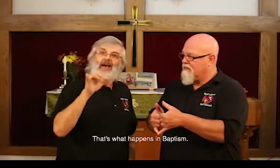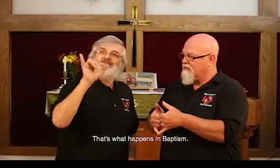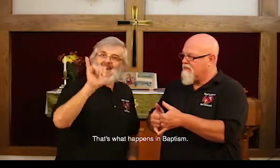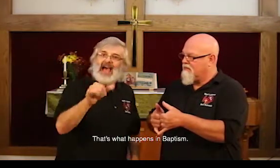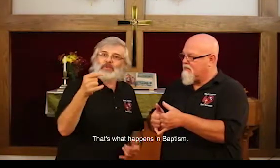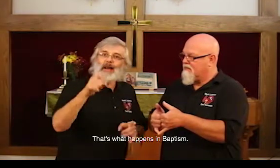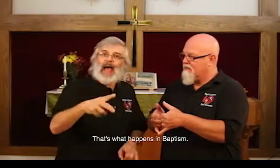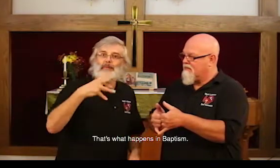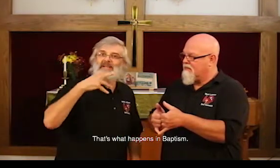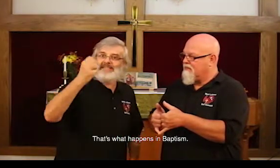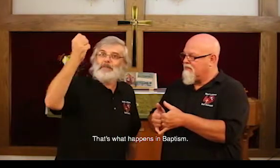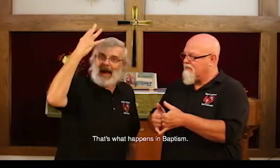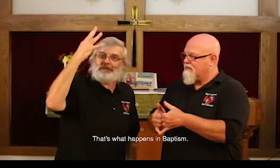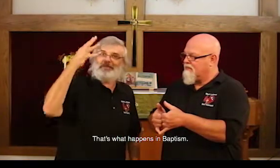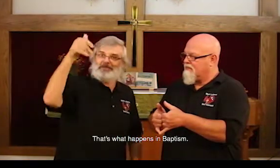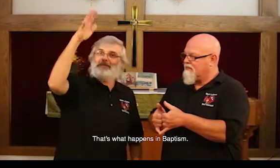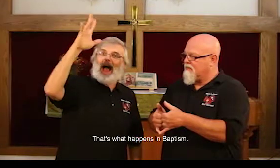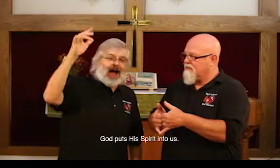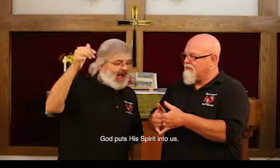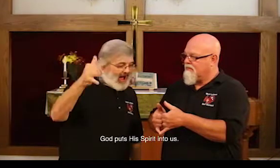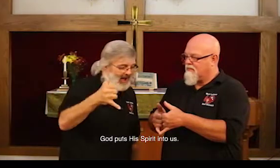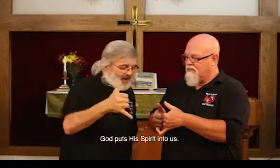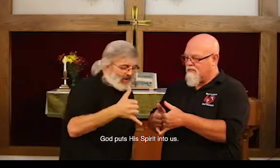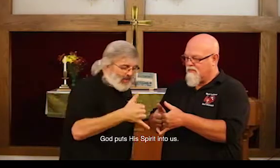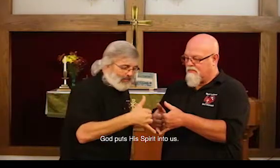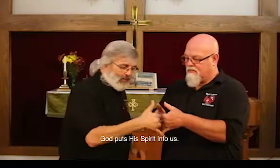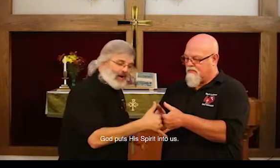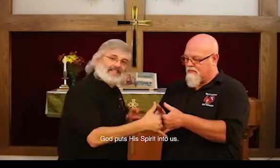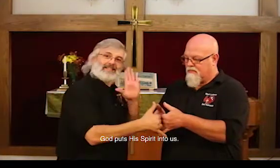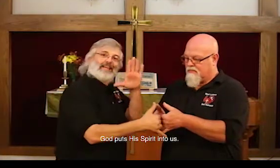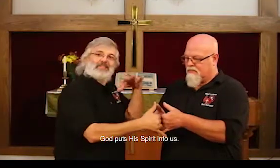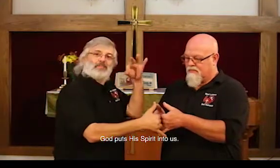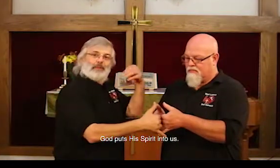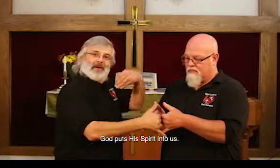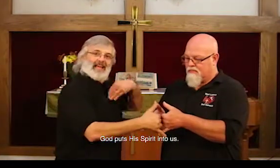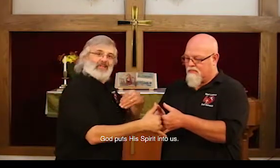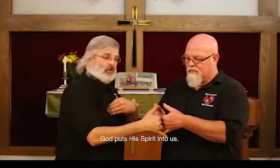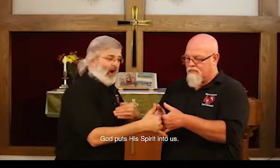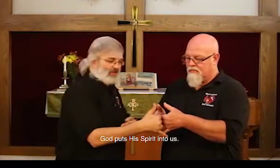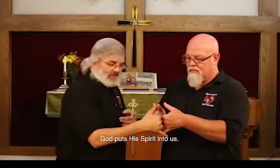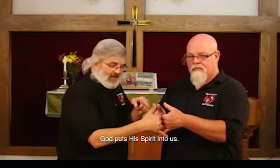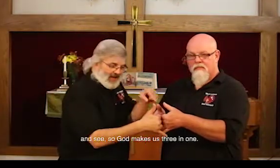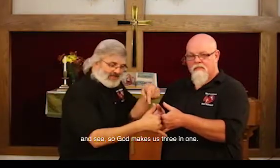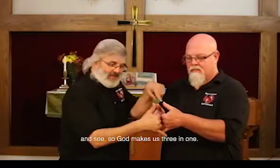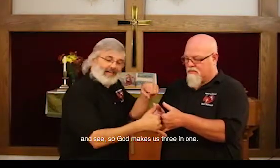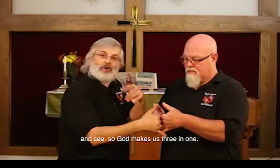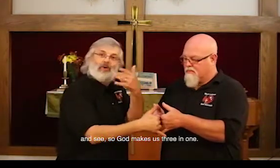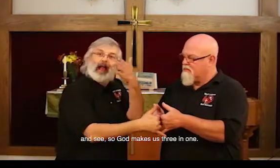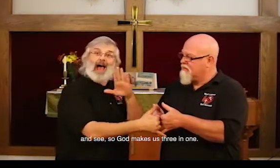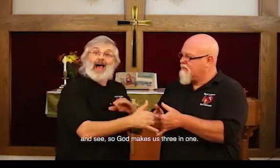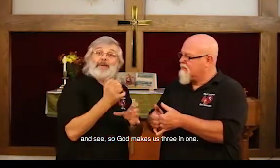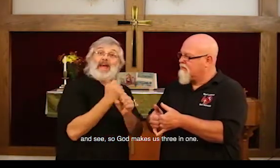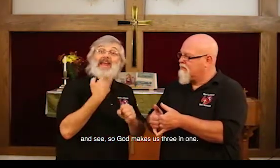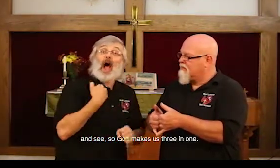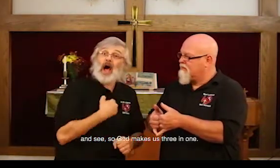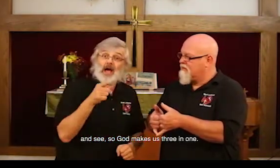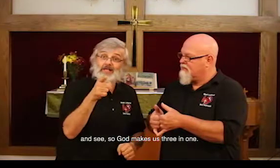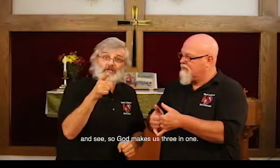that's what happens in baptism, God puts his spirit into us, and see, so God made us